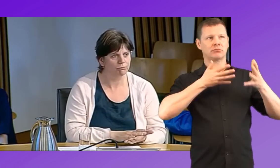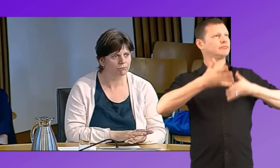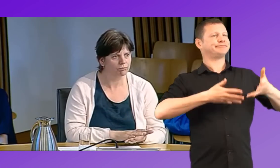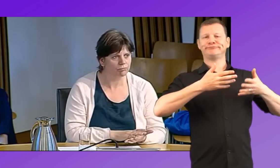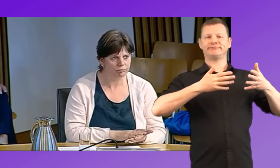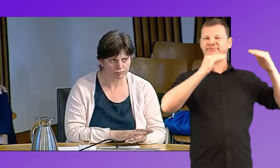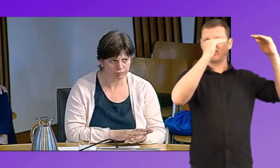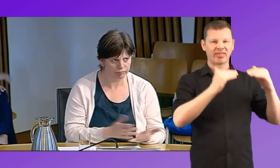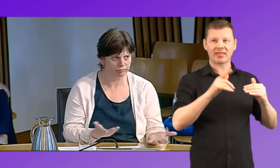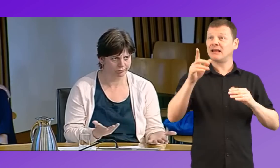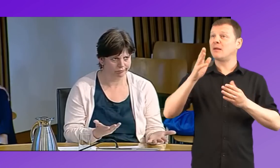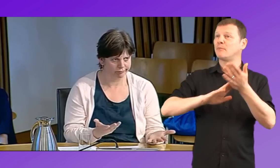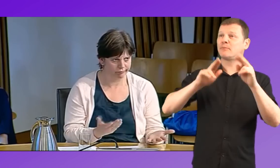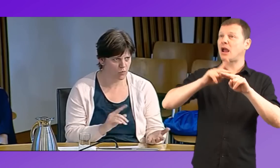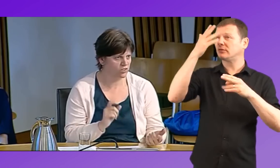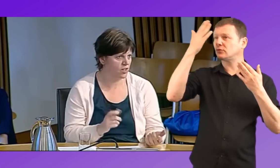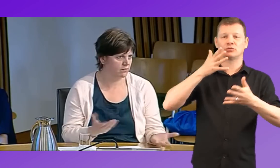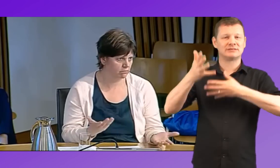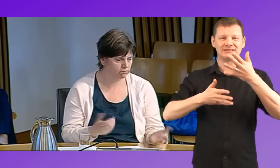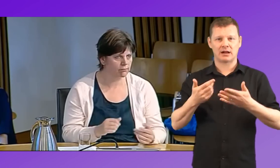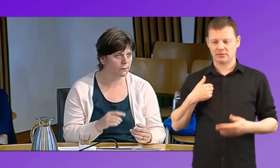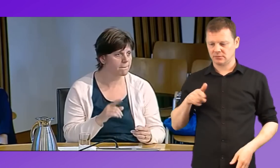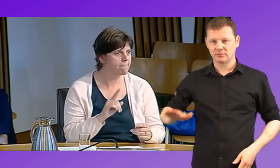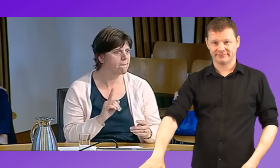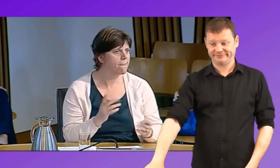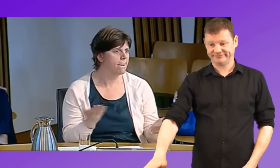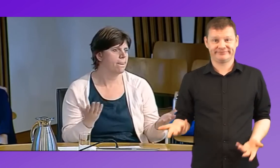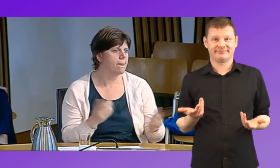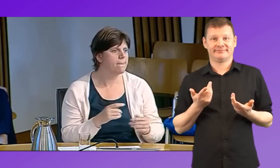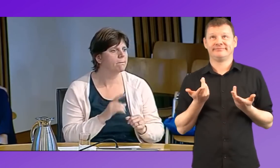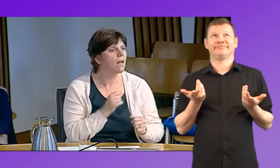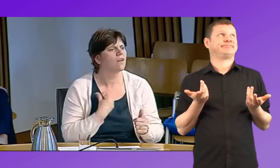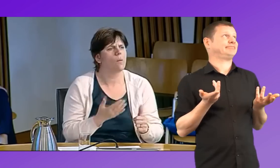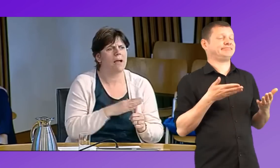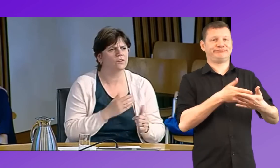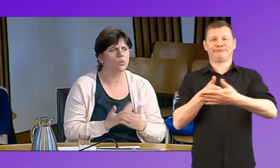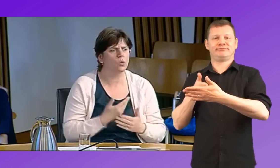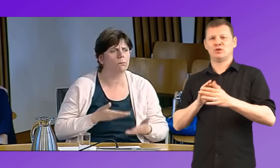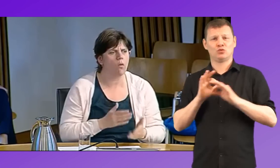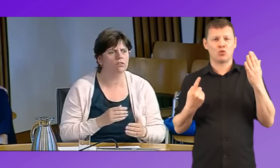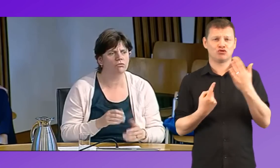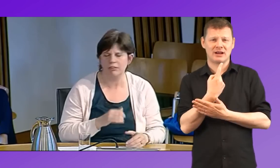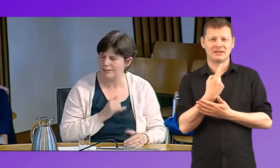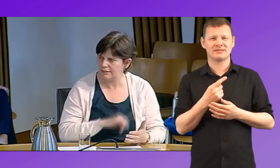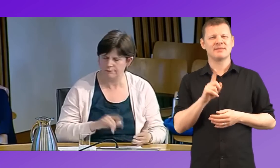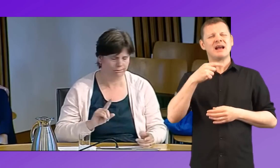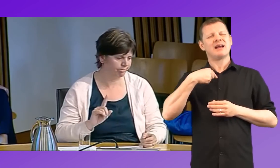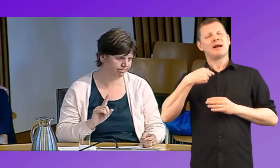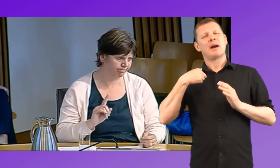parents don't know how to sign to a significant standard. And so what chance do they have, in a sense, but I wouldn't mind going back just quickly to the